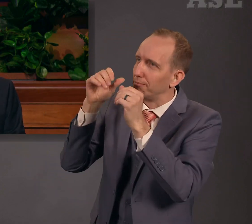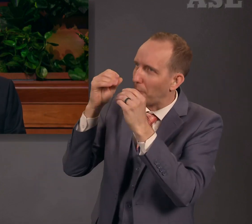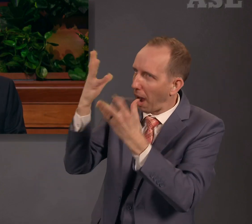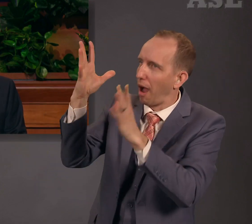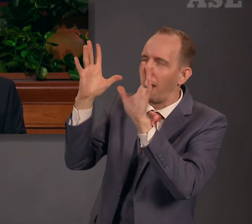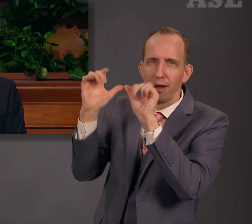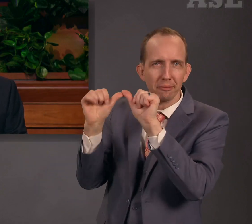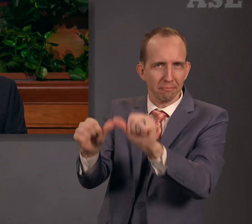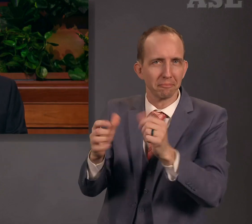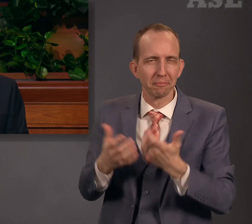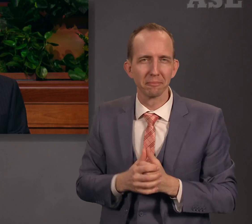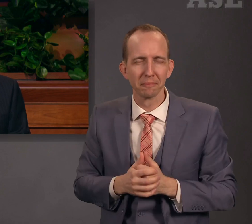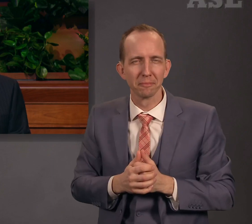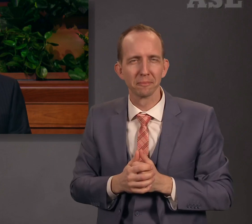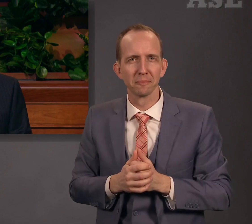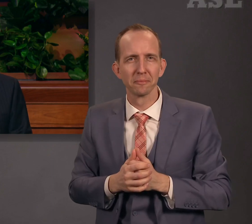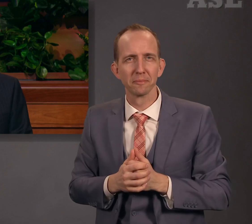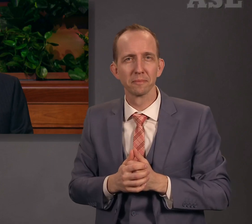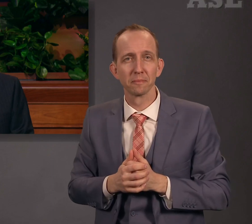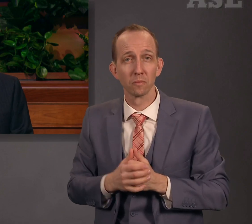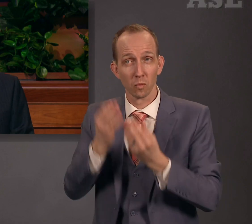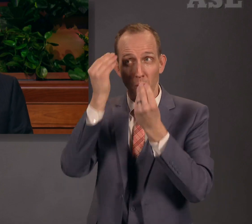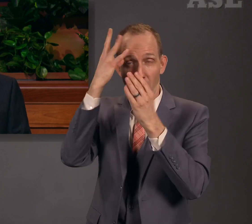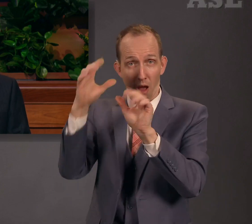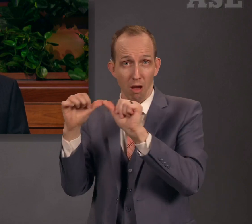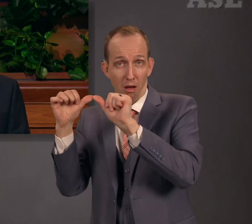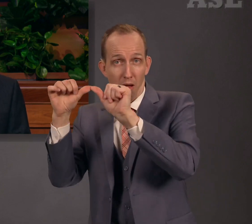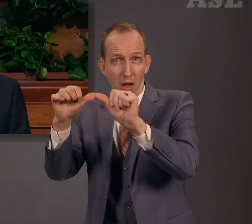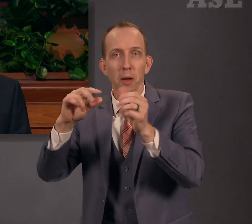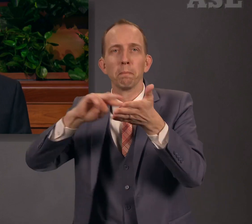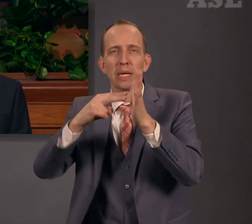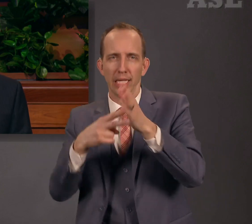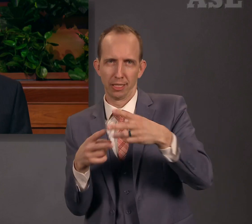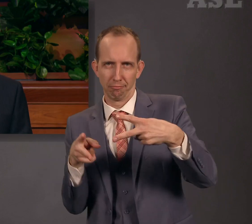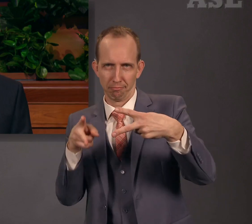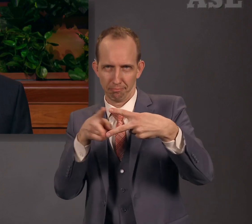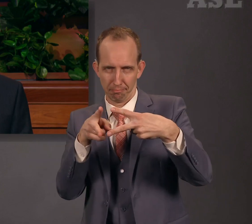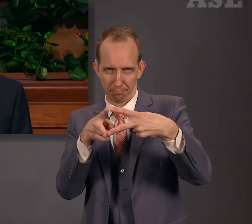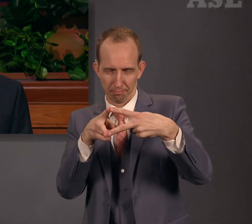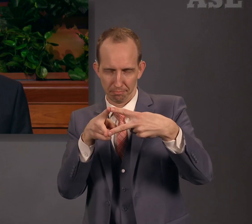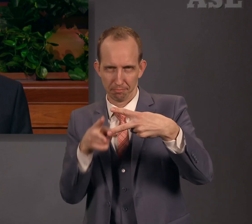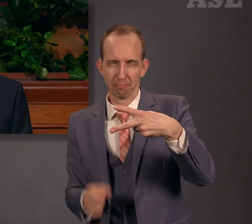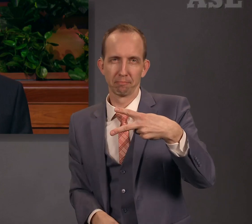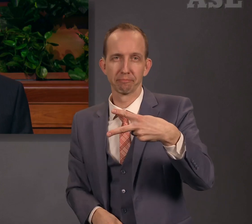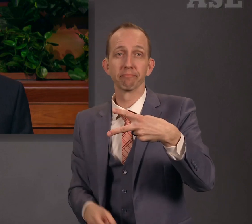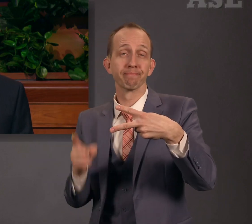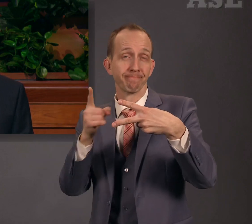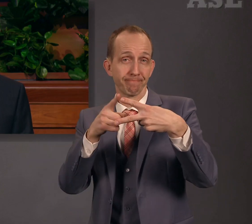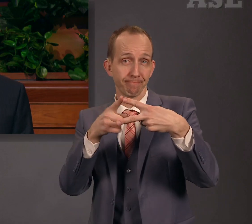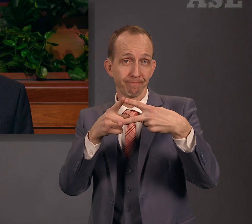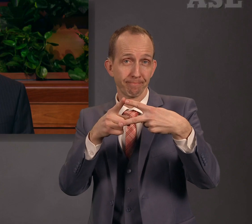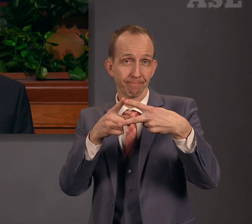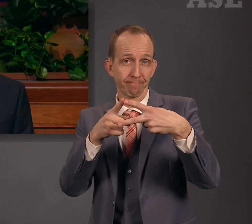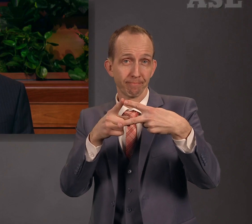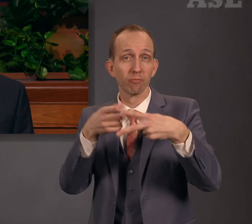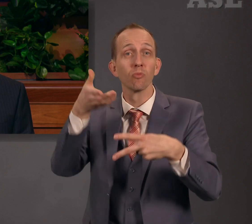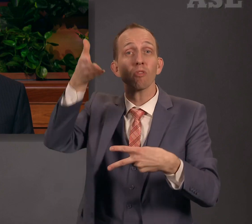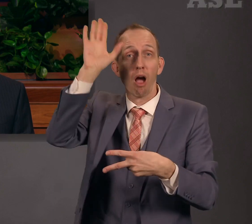Walking in and with the Savior highlights two vital aspects of discipleship. One, obeying God's